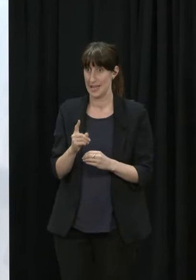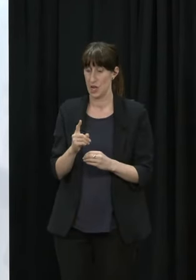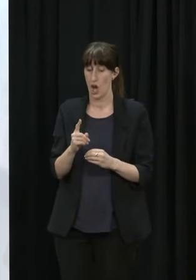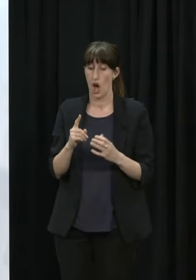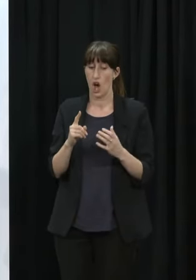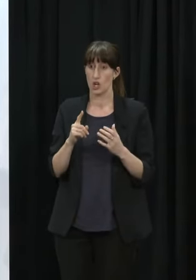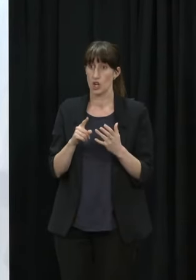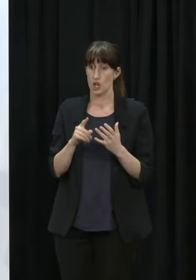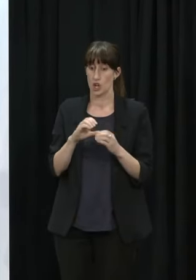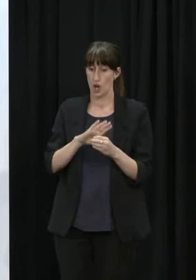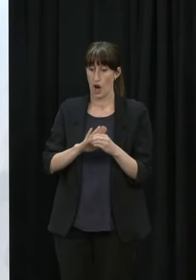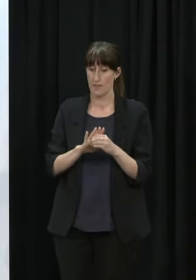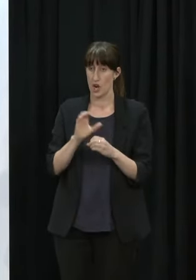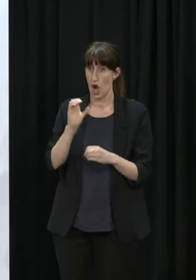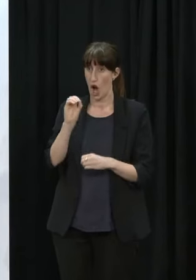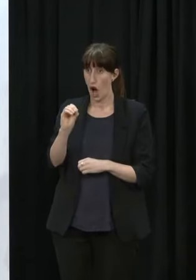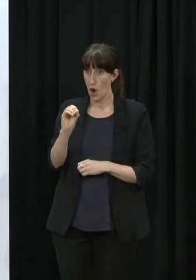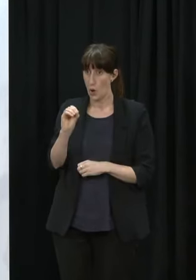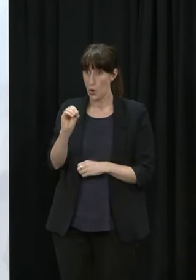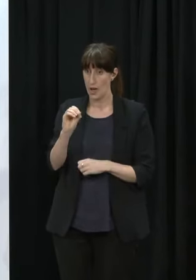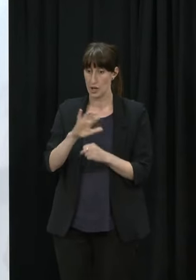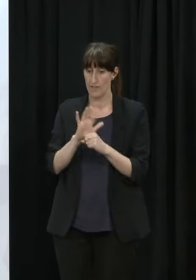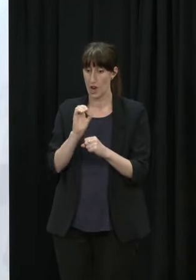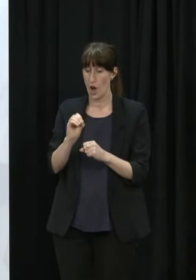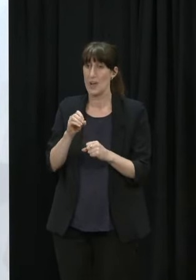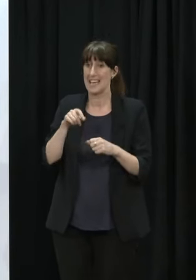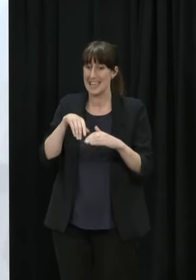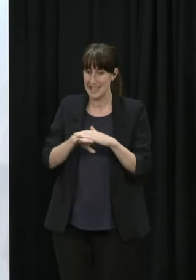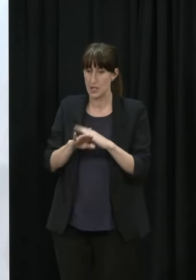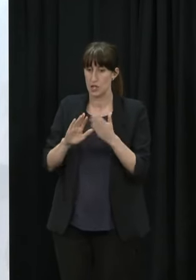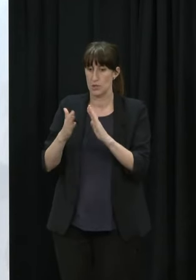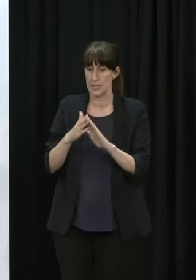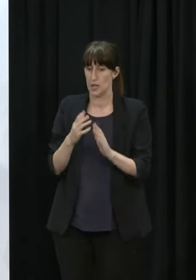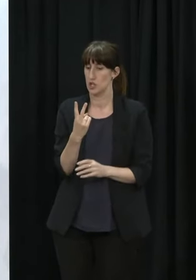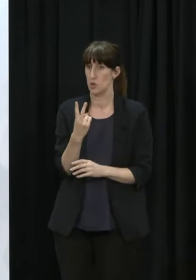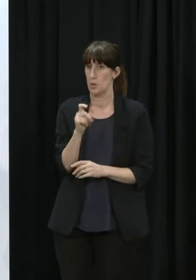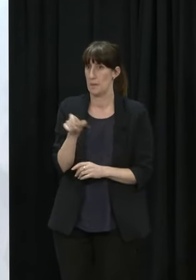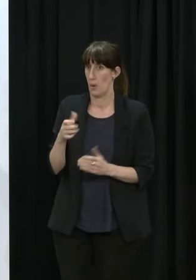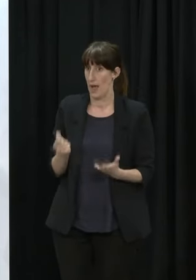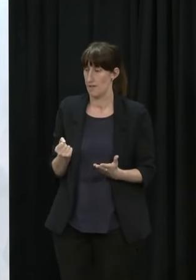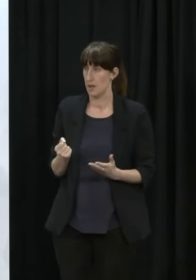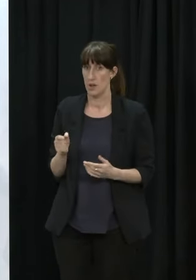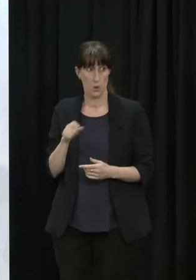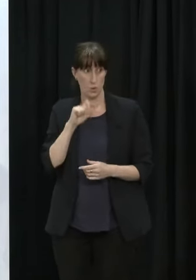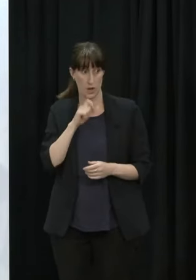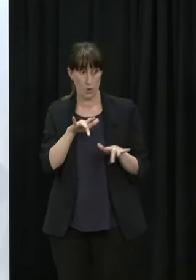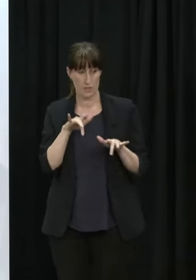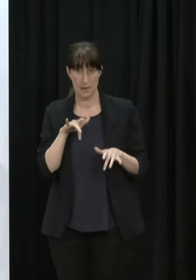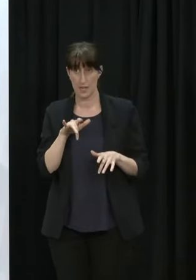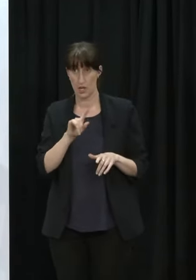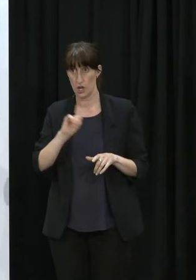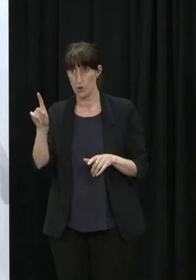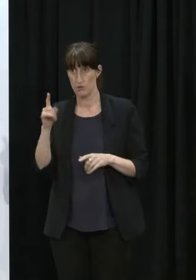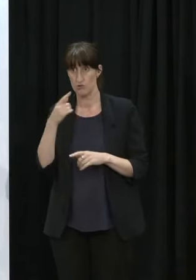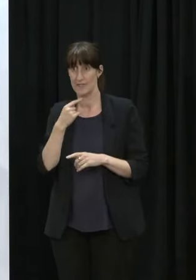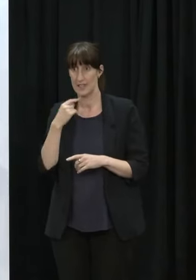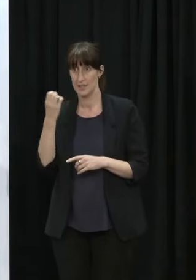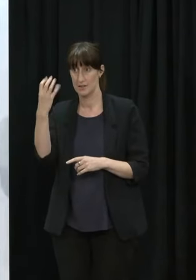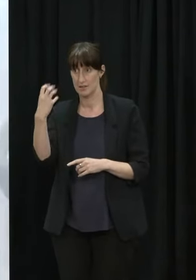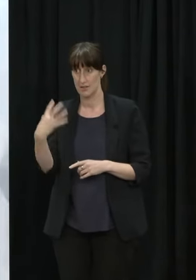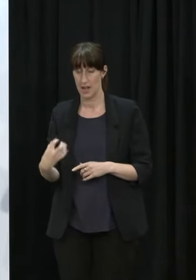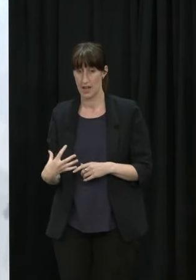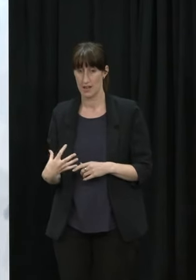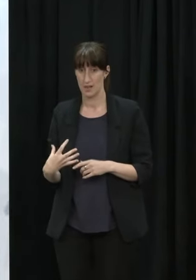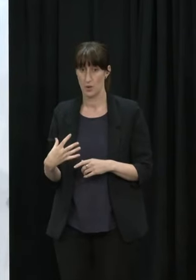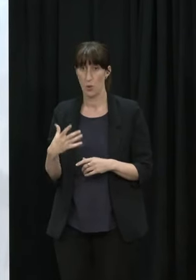I think the red traffic like framework is our go to at least initially and we see how